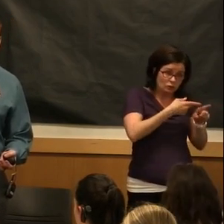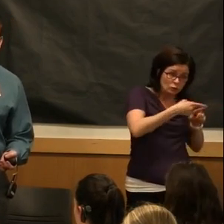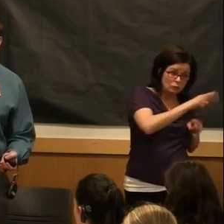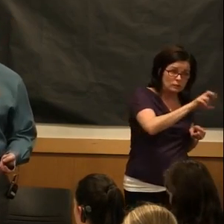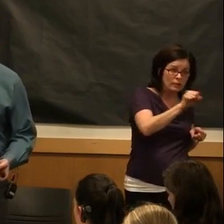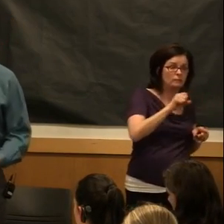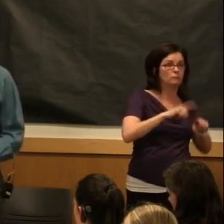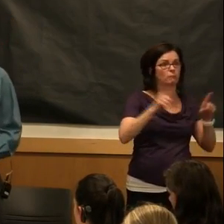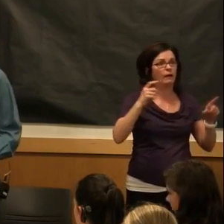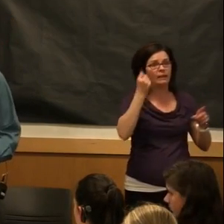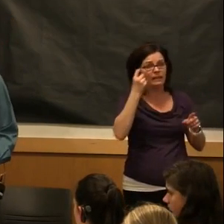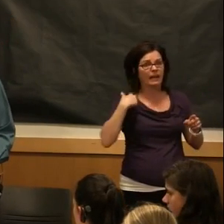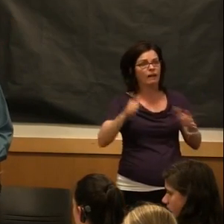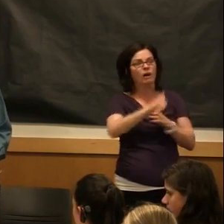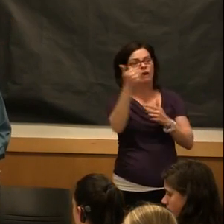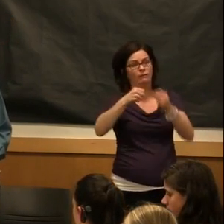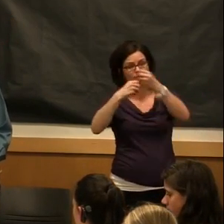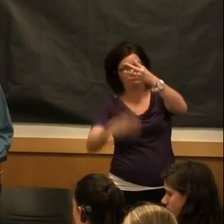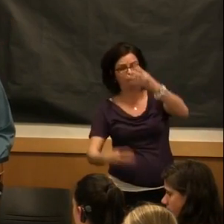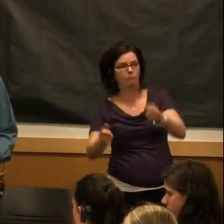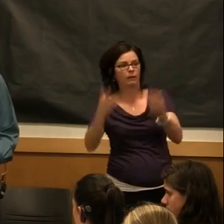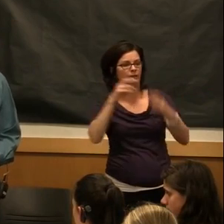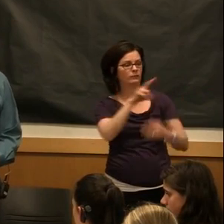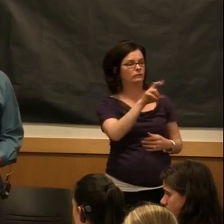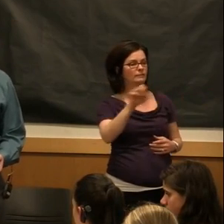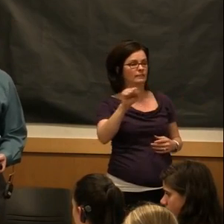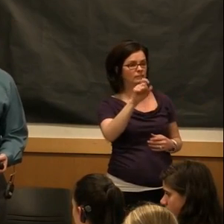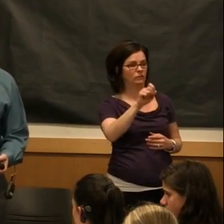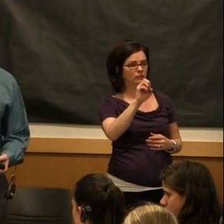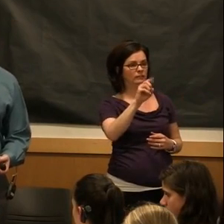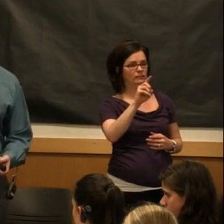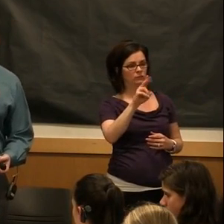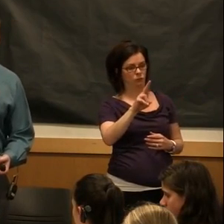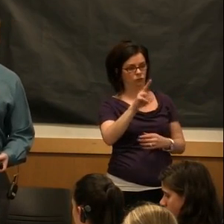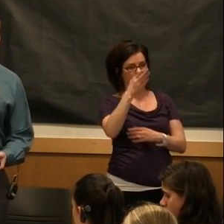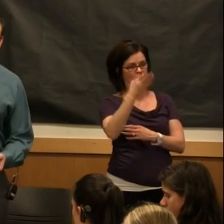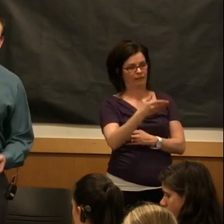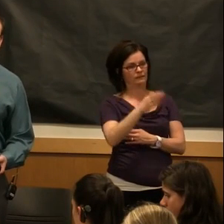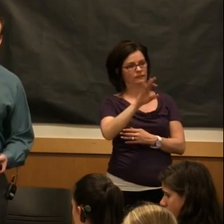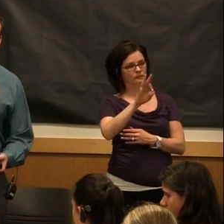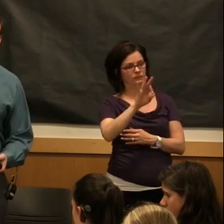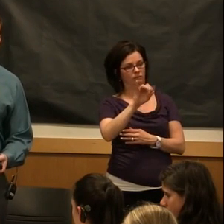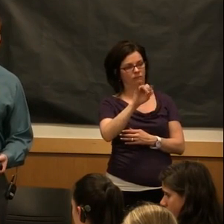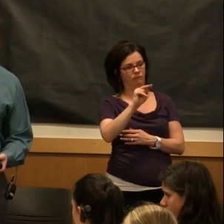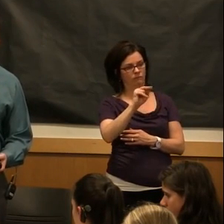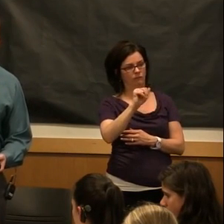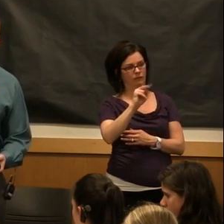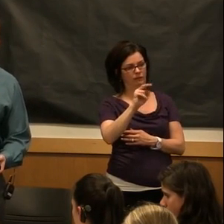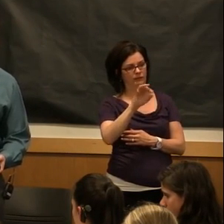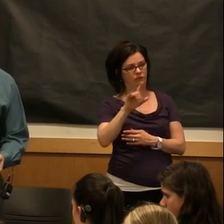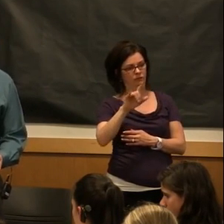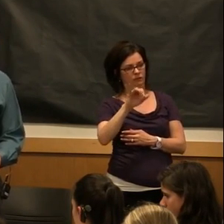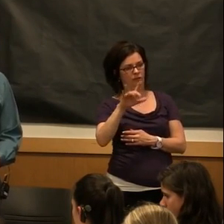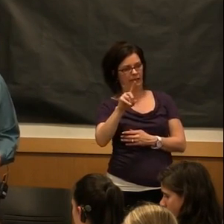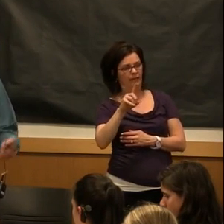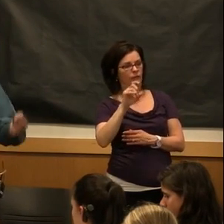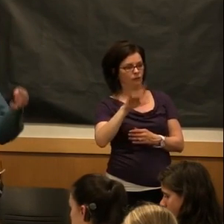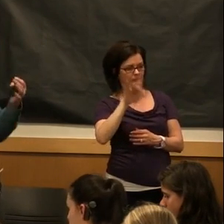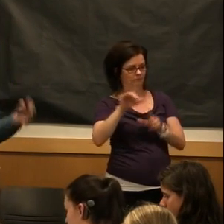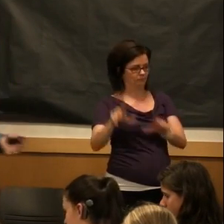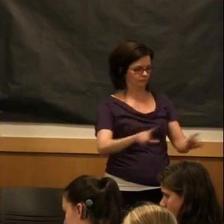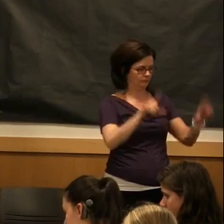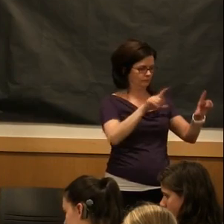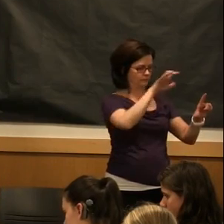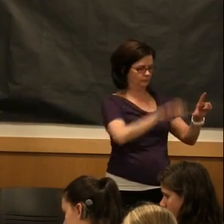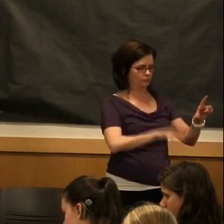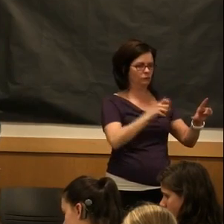there for you. If you go to uccs.edu backslash financial aid, we can definitely show you what some of these requirements are, but keep